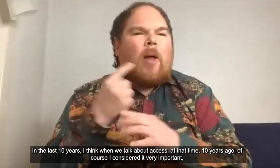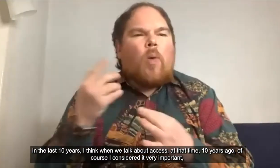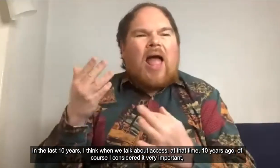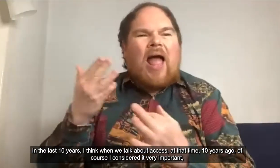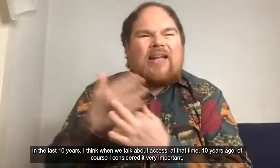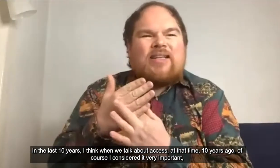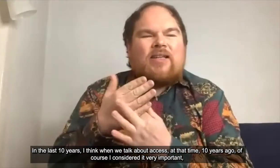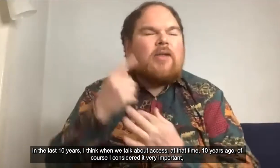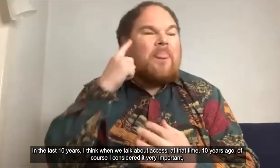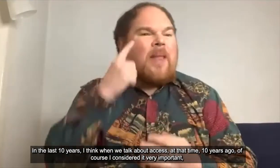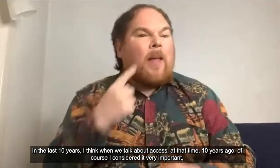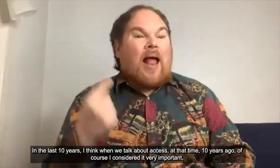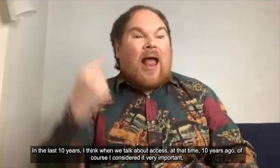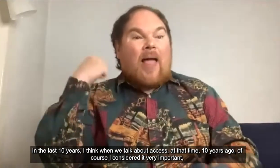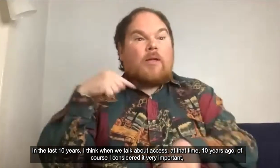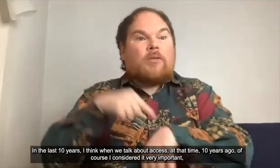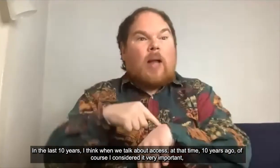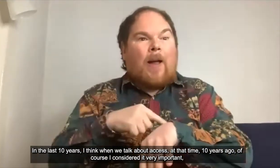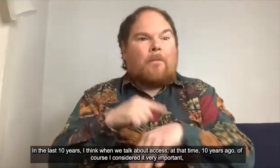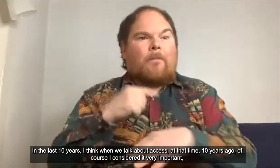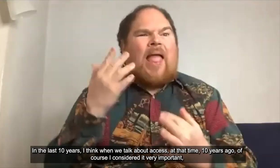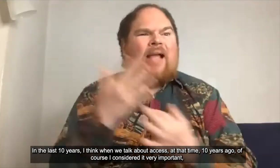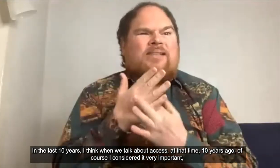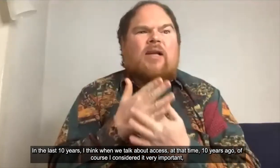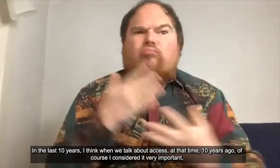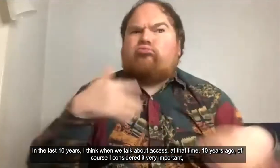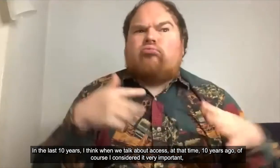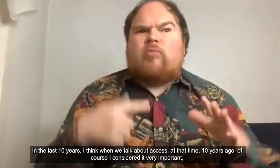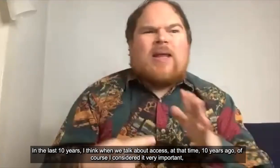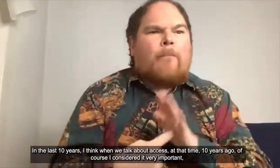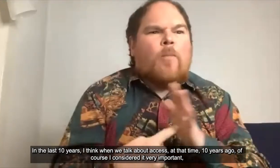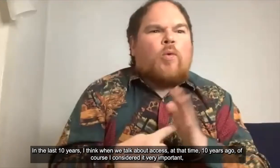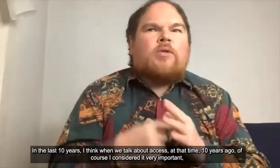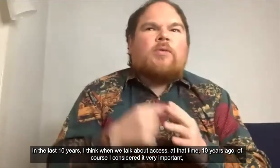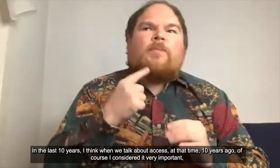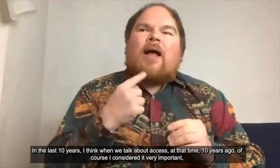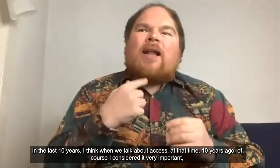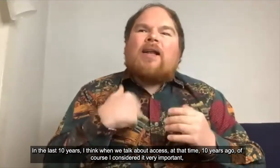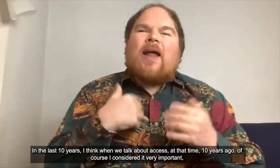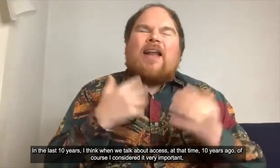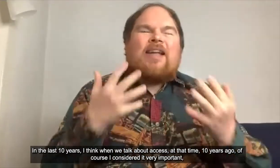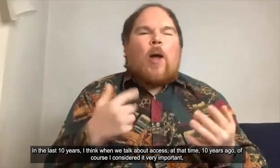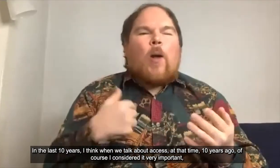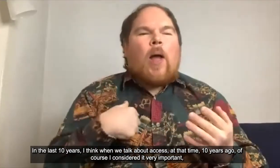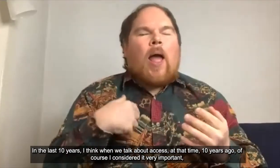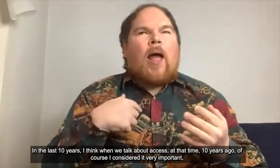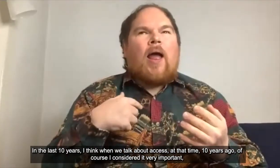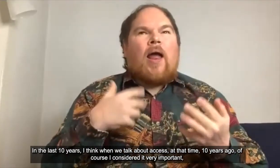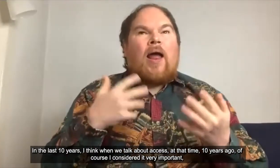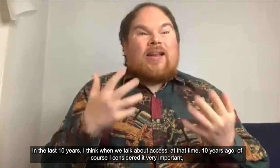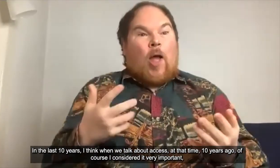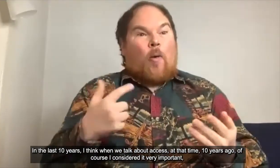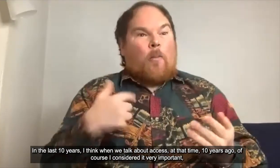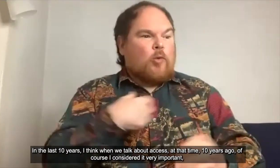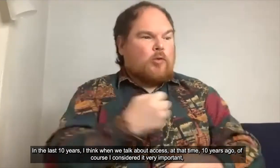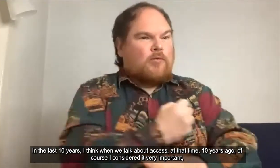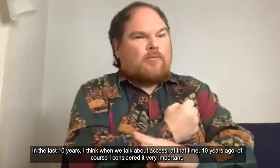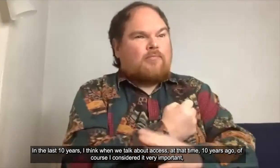I think when we talk about access at that time sort of 10 years ago um of course I consider it very important